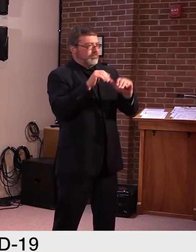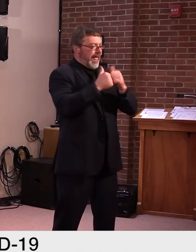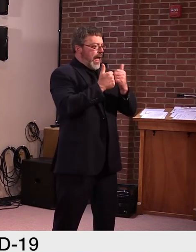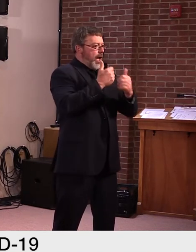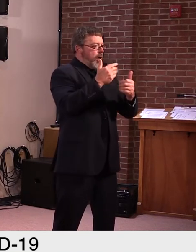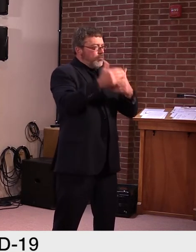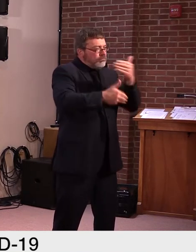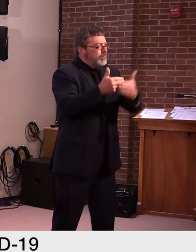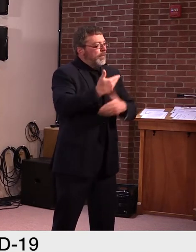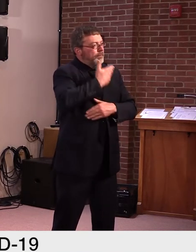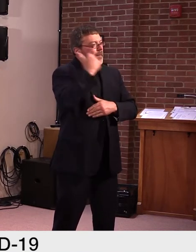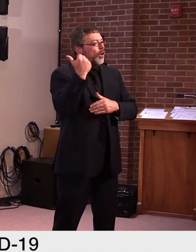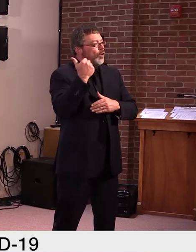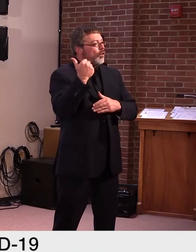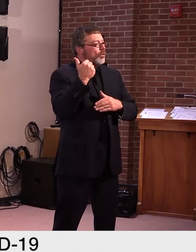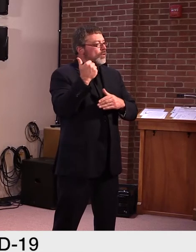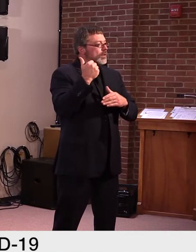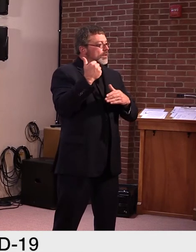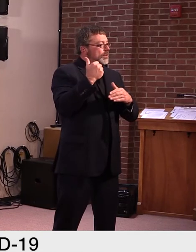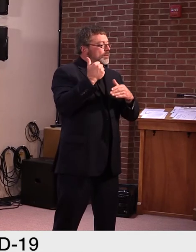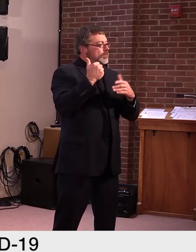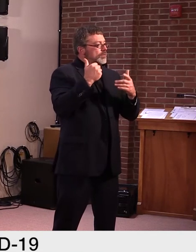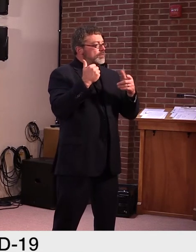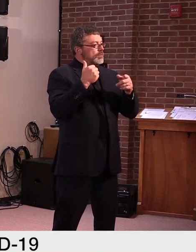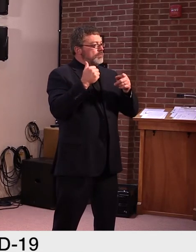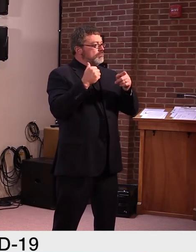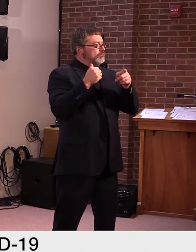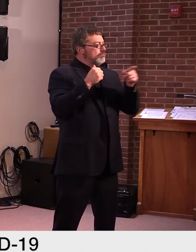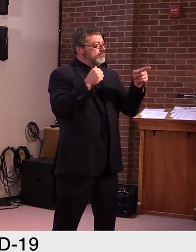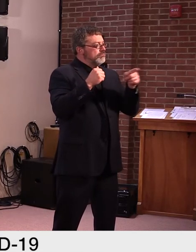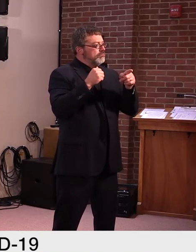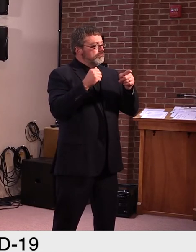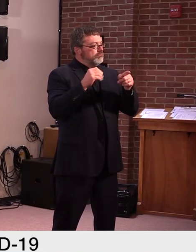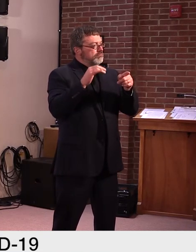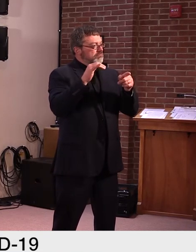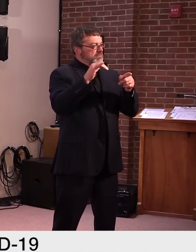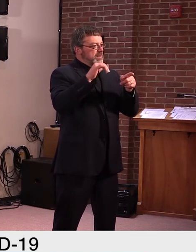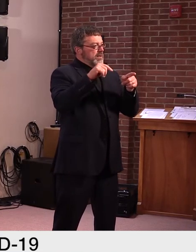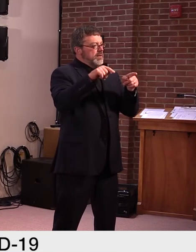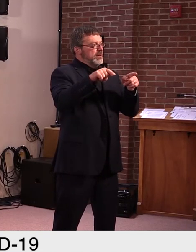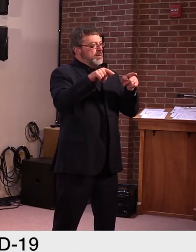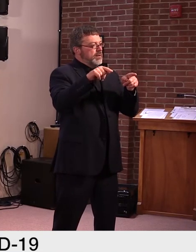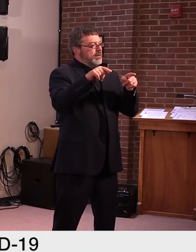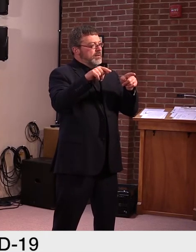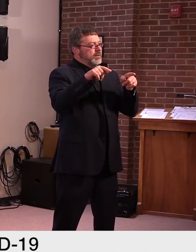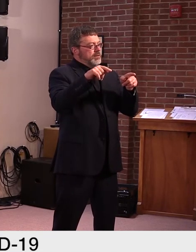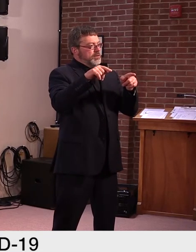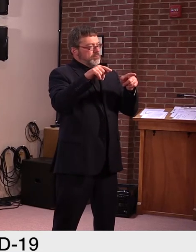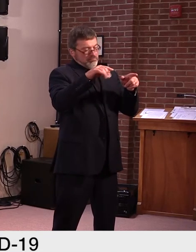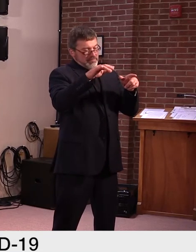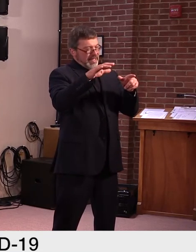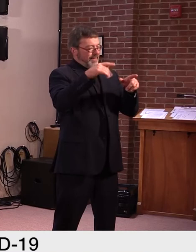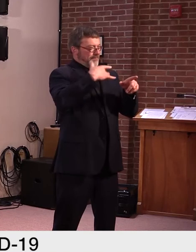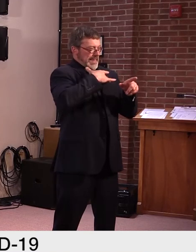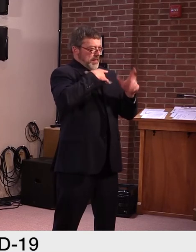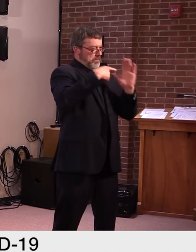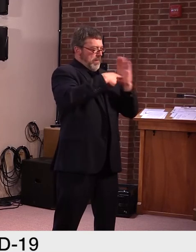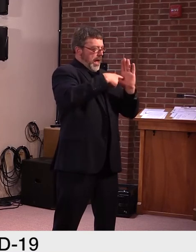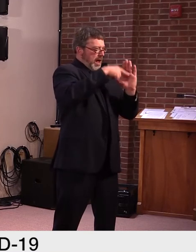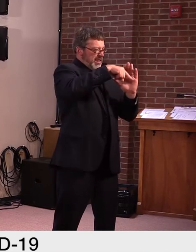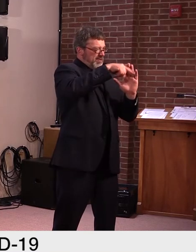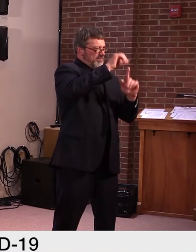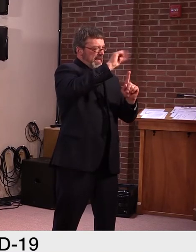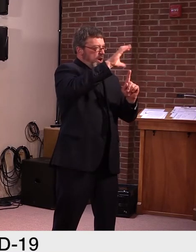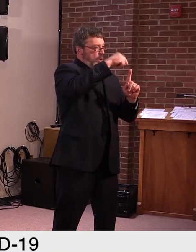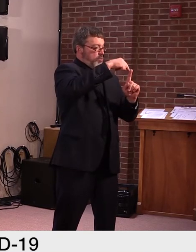uh, you know, the ACO, um, model agreement that we have, the Vermont all-payer accountable care organizational model